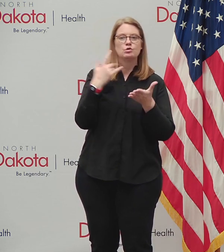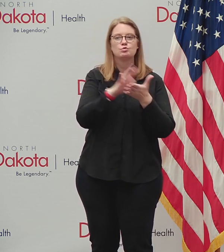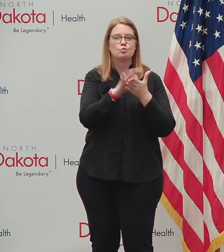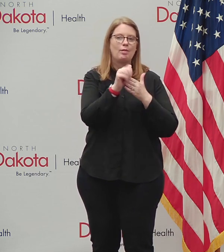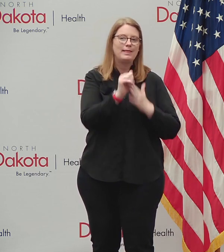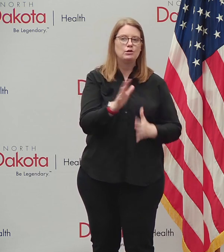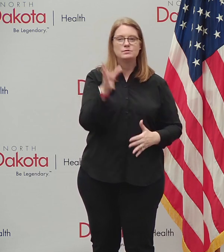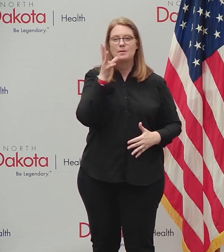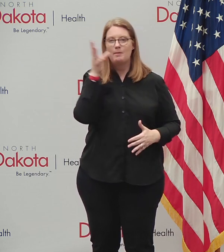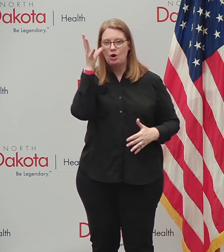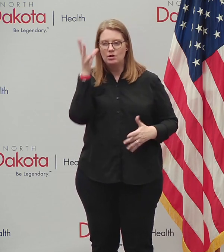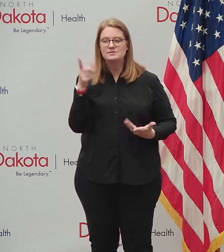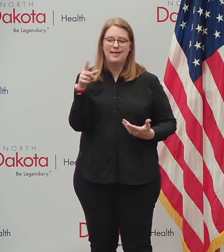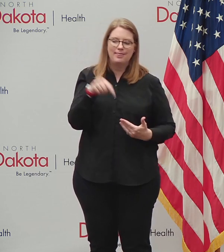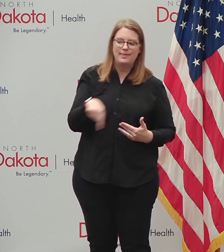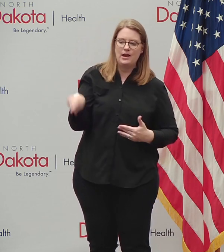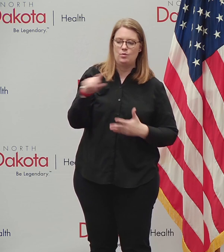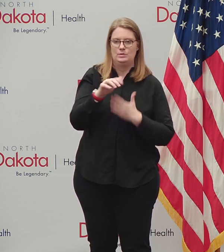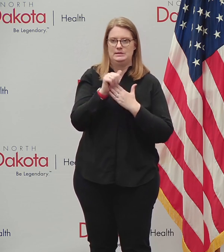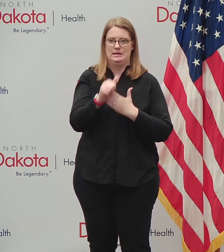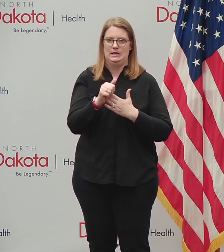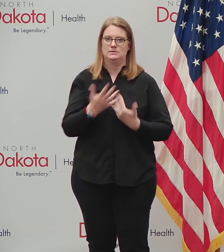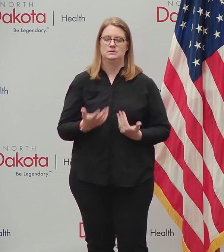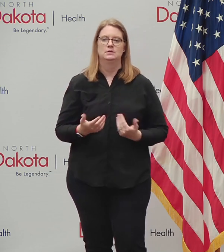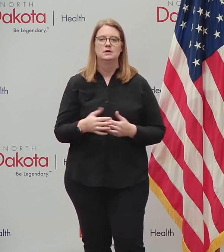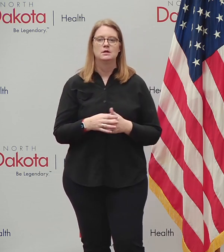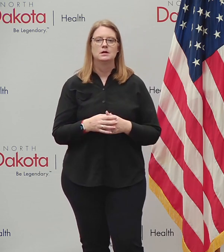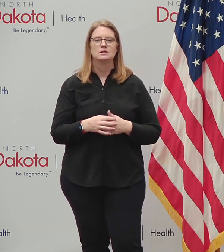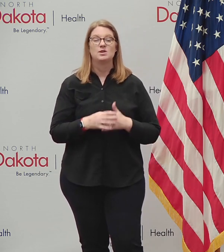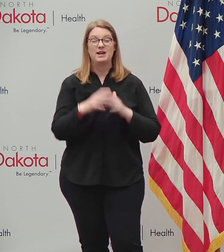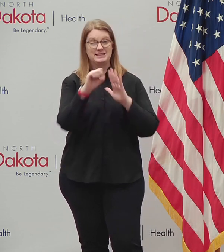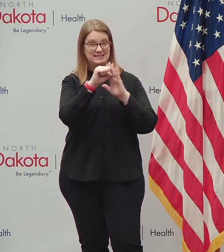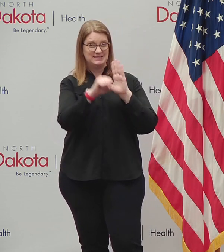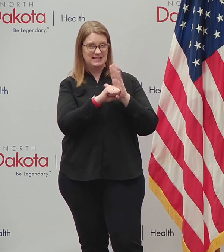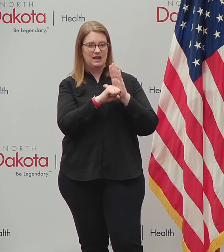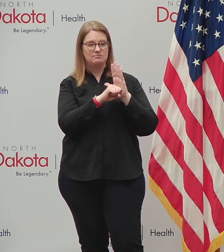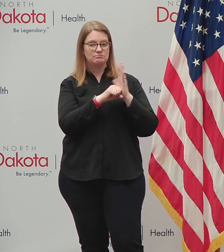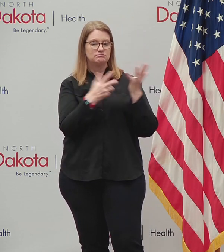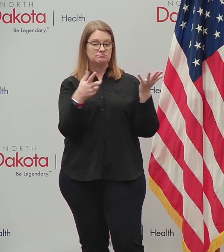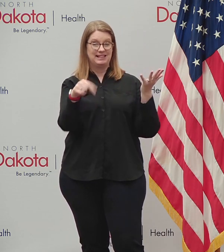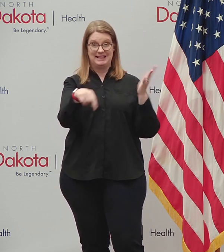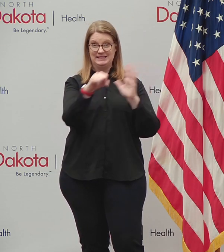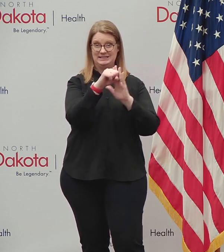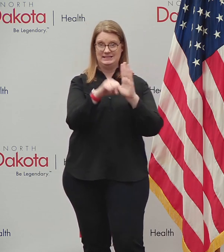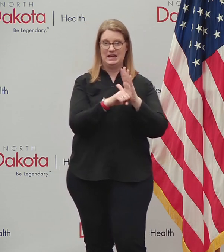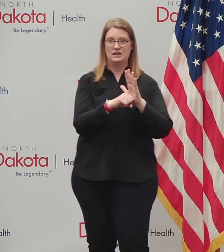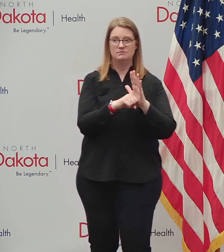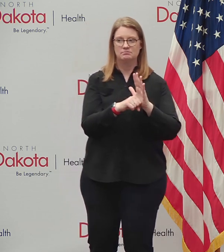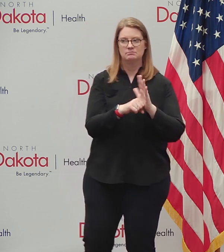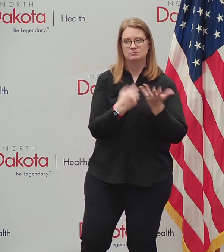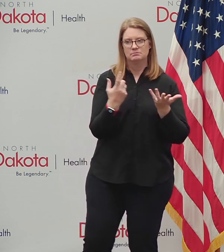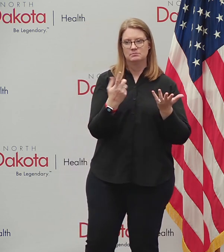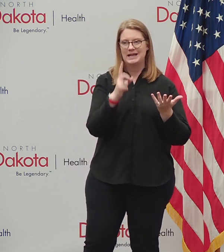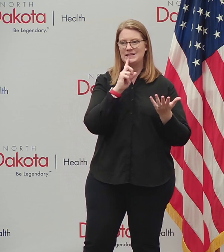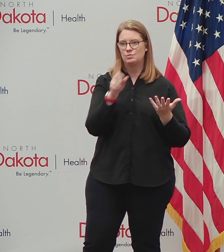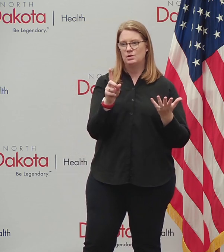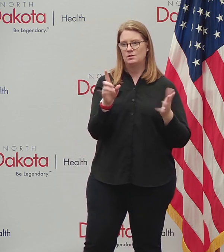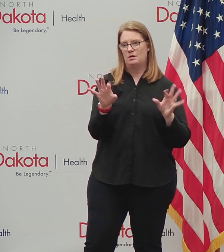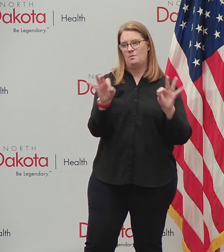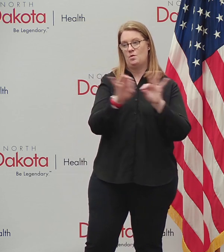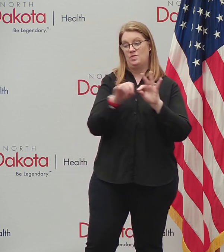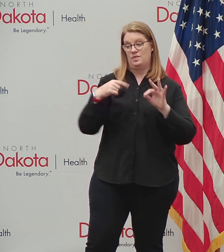parents. And so again, as a state, uh, it makes complete sense to me that we're actually trusting and counting, uh, on